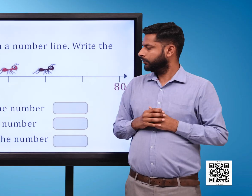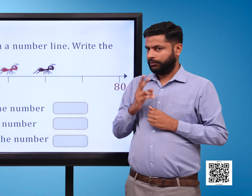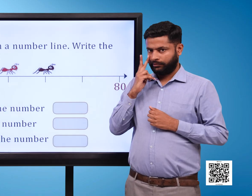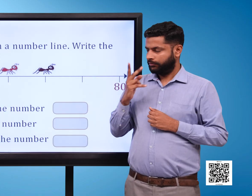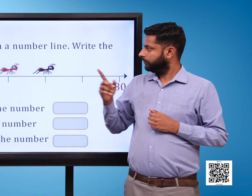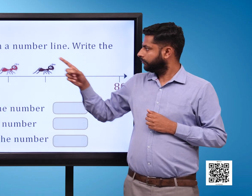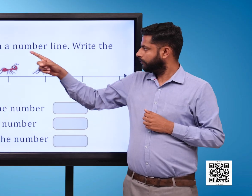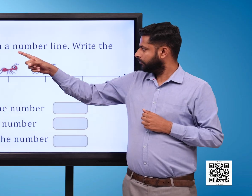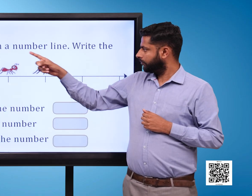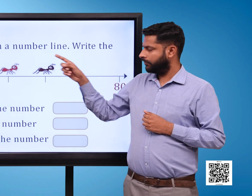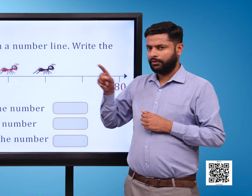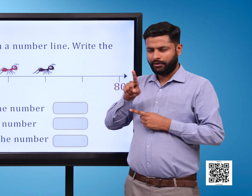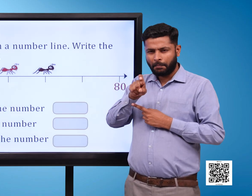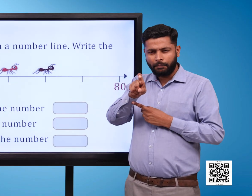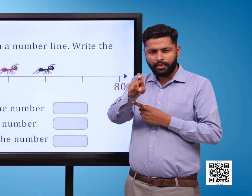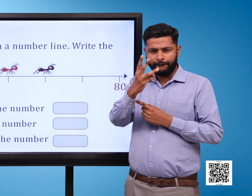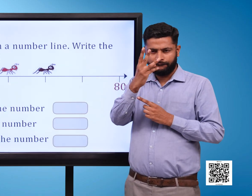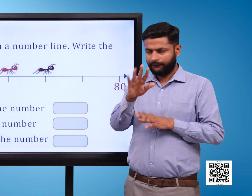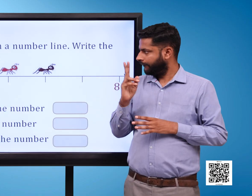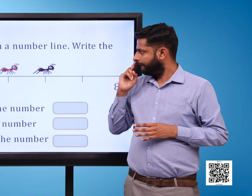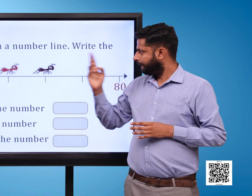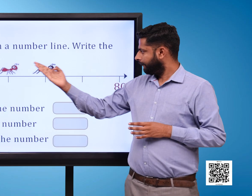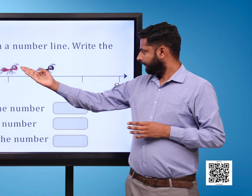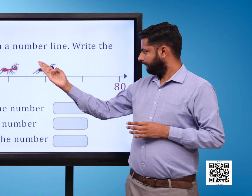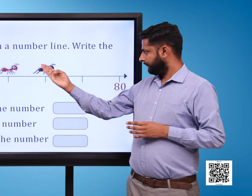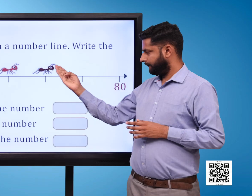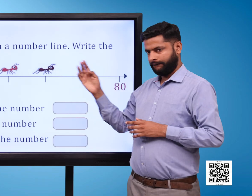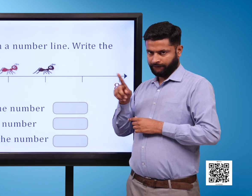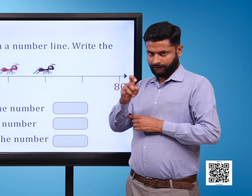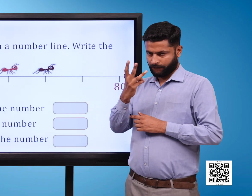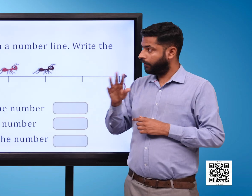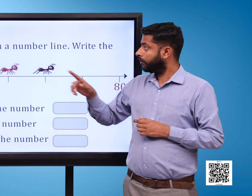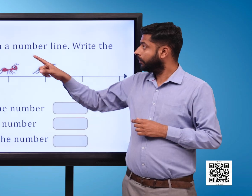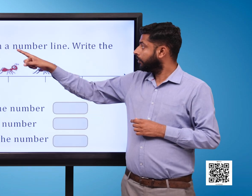Three ants are sitting on a number line Write the numbers for these ants